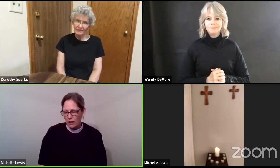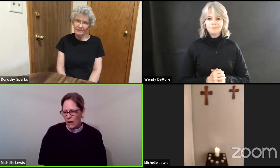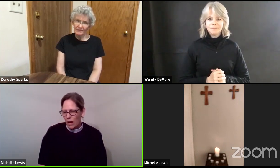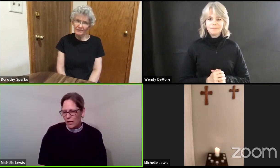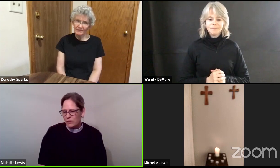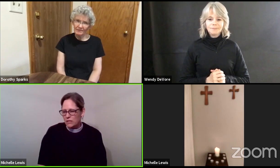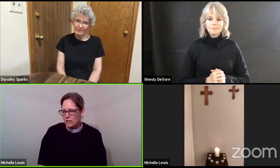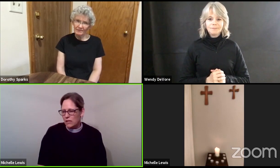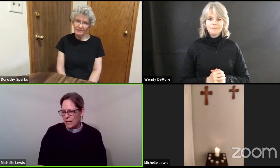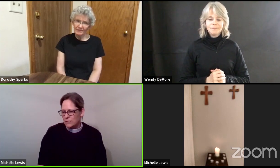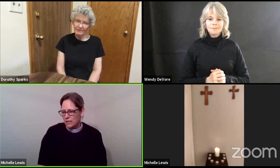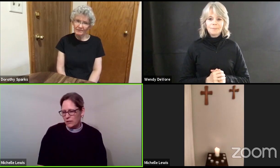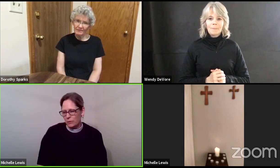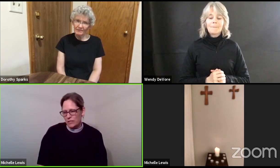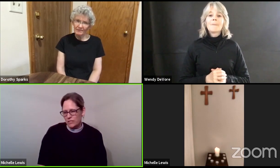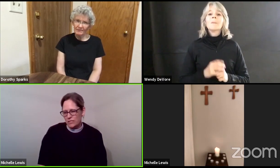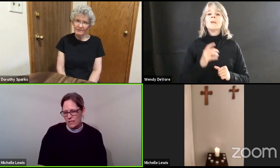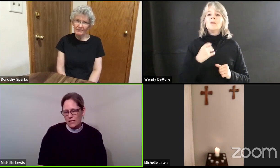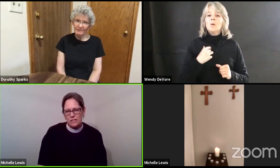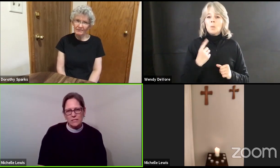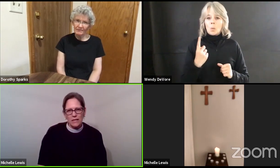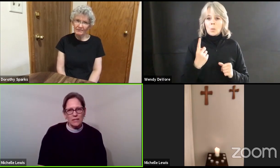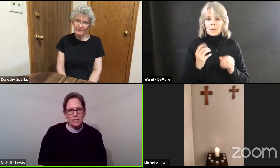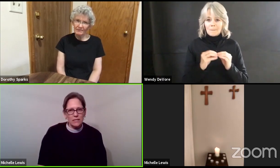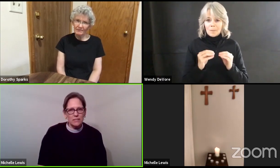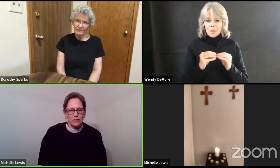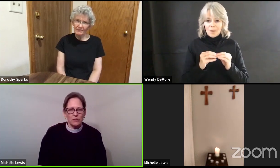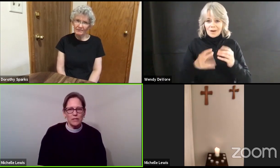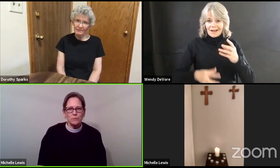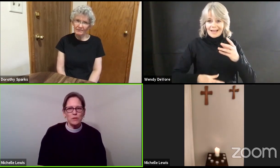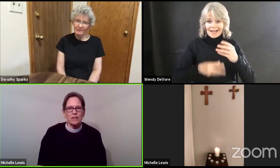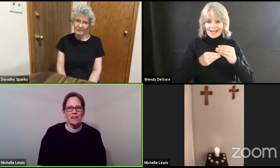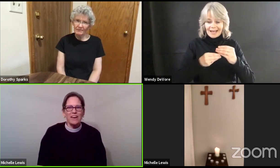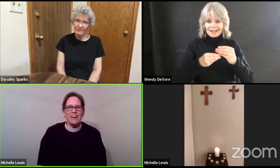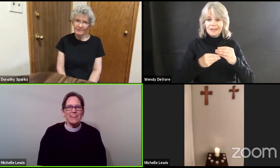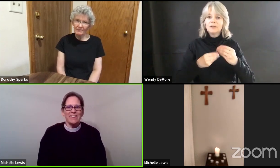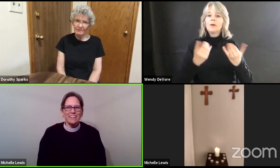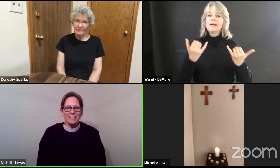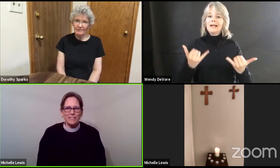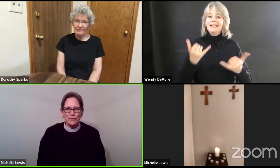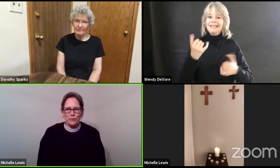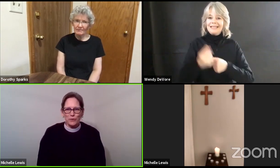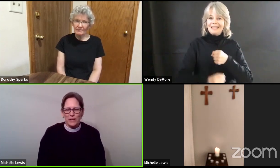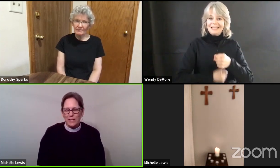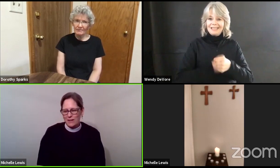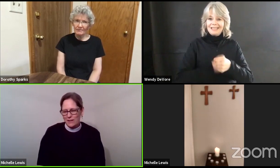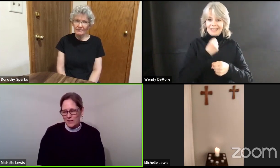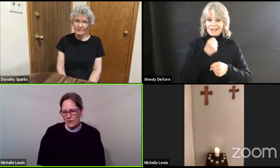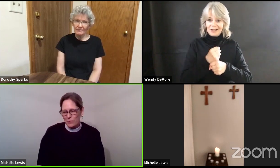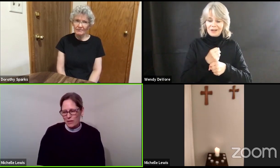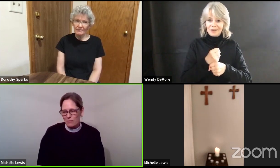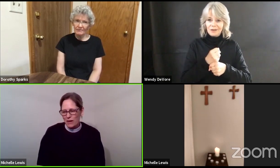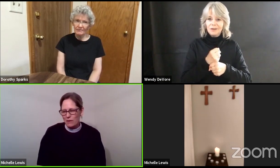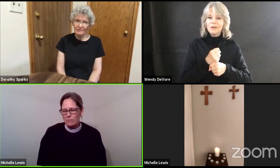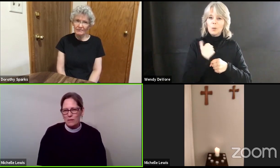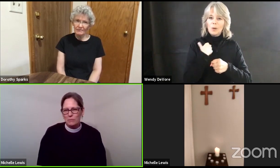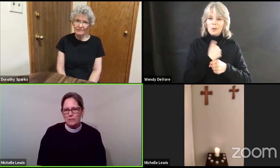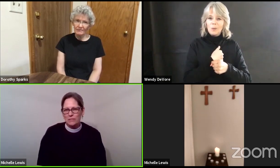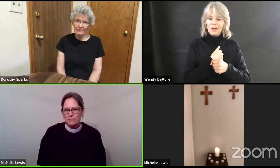And then the last thing I want to just say is that this year as we get this story we may be able to